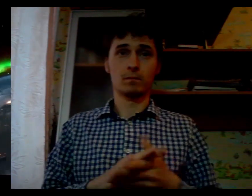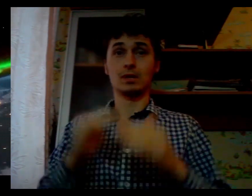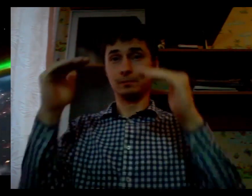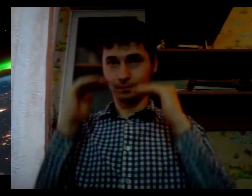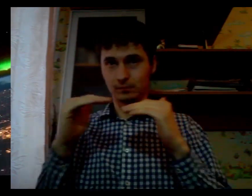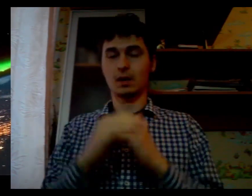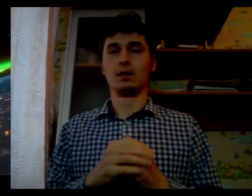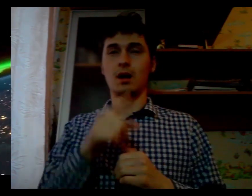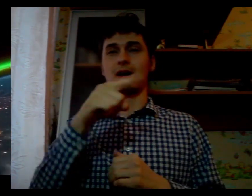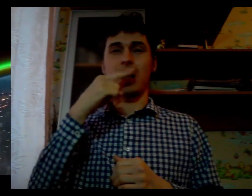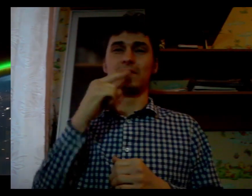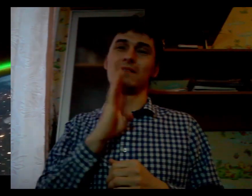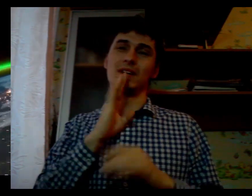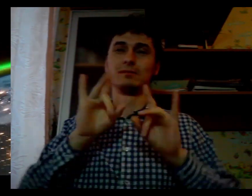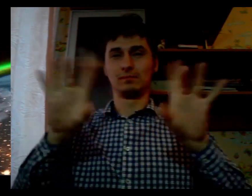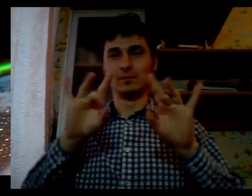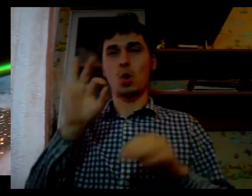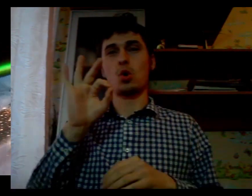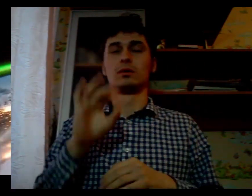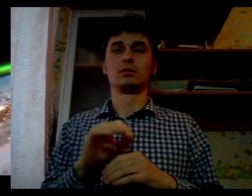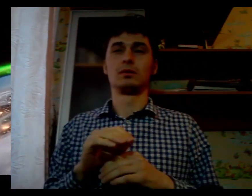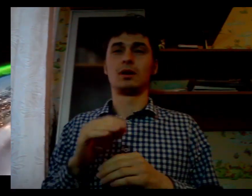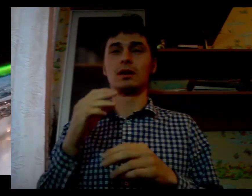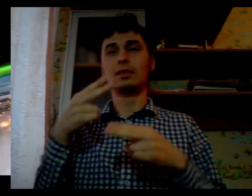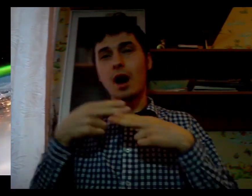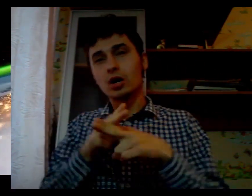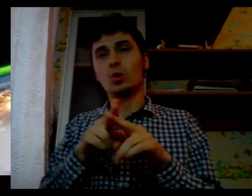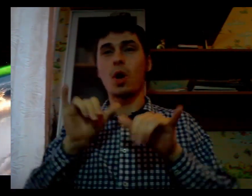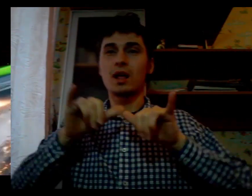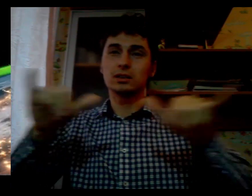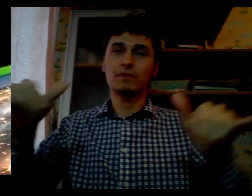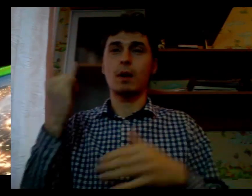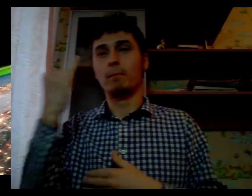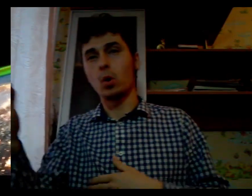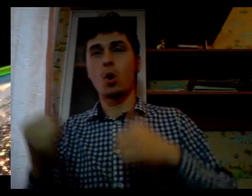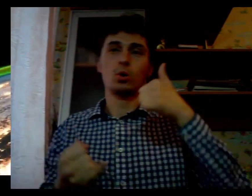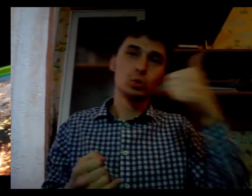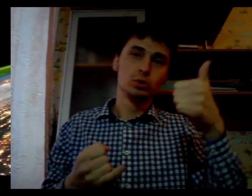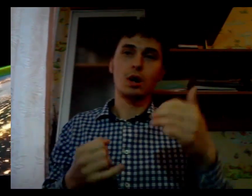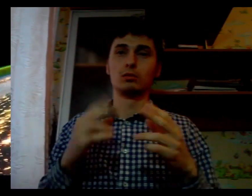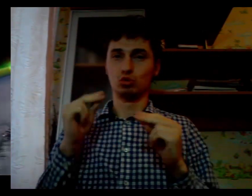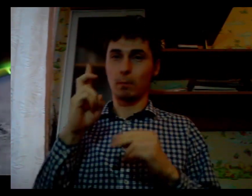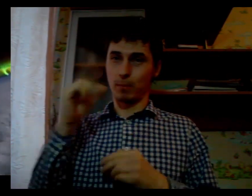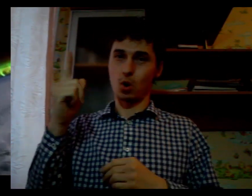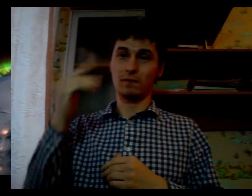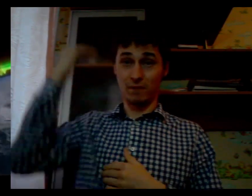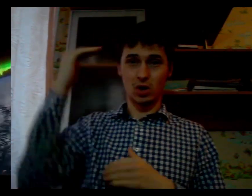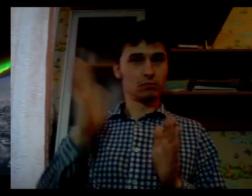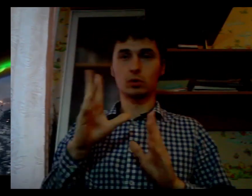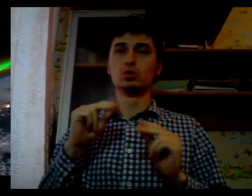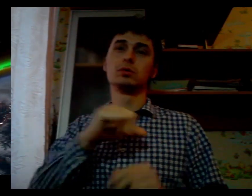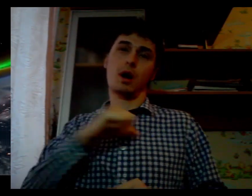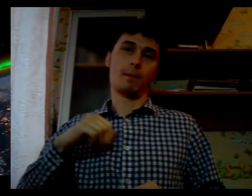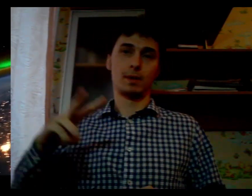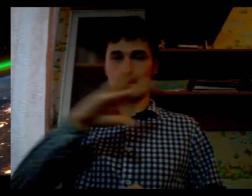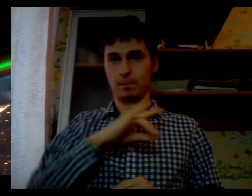Realizing this goal will require an intraperial spirit. An new generation of scientists and... Huh?